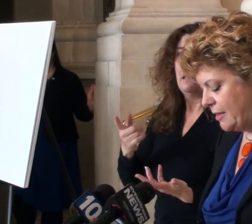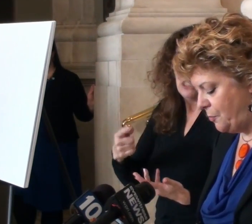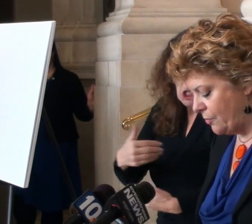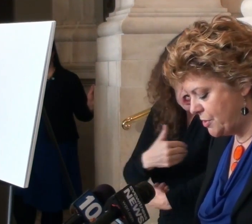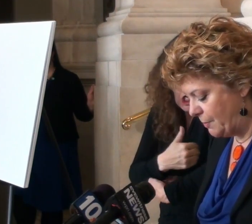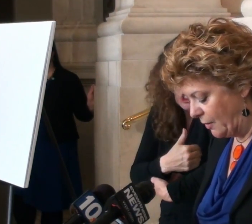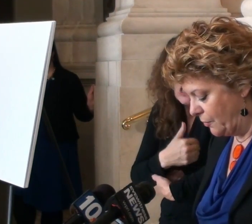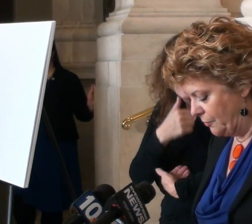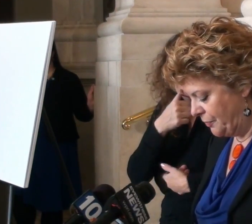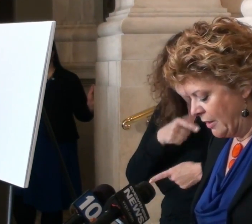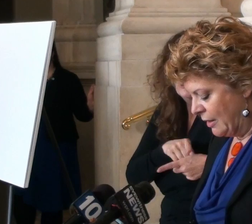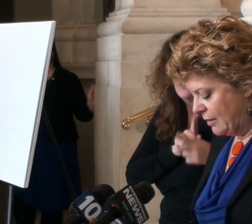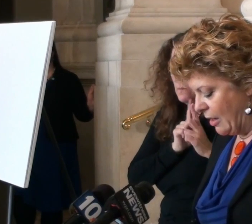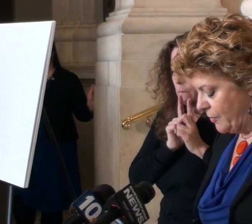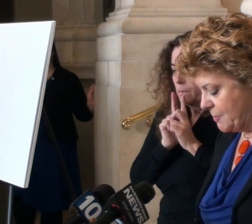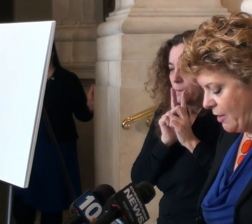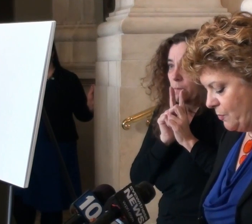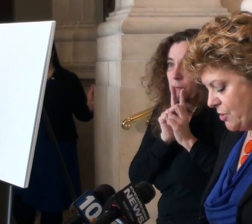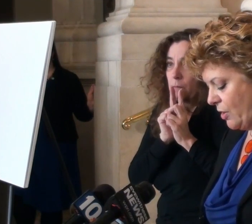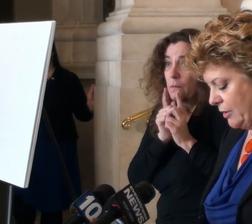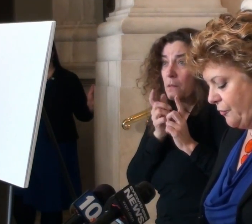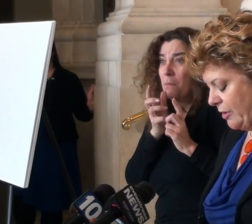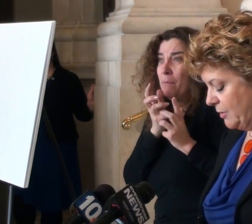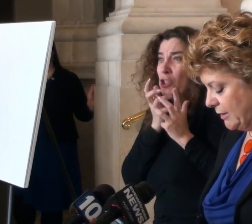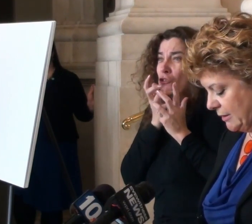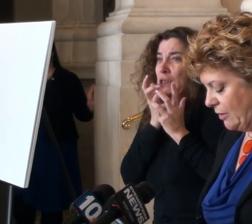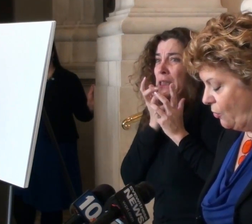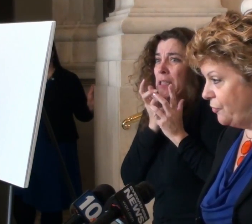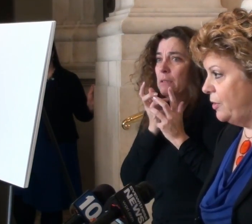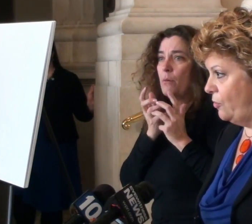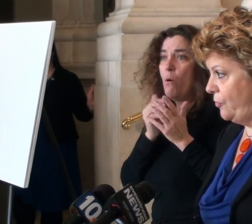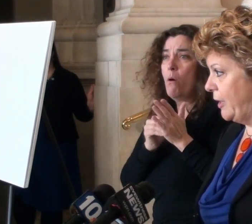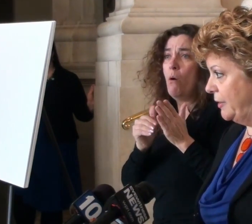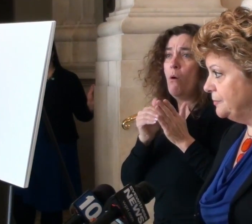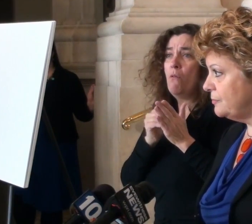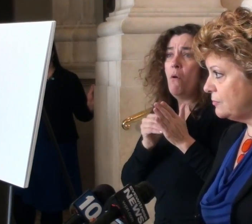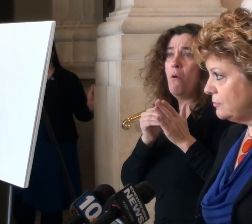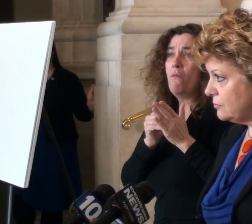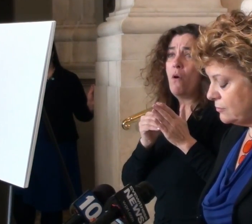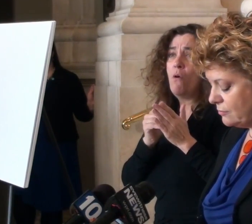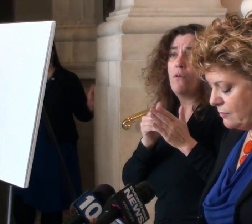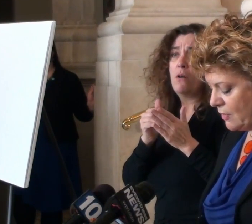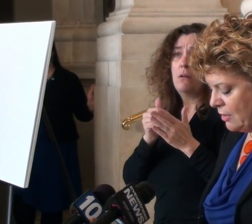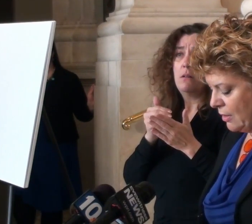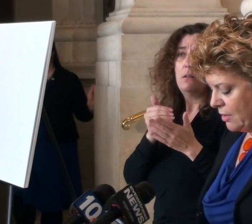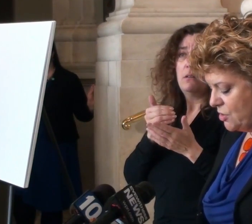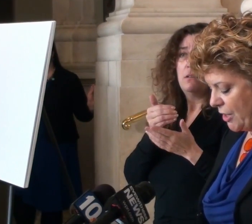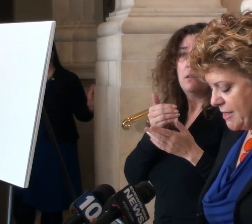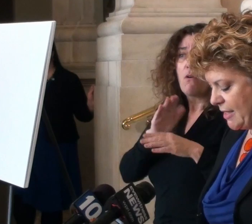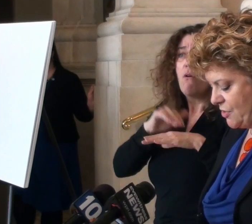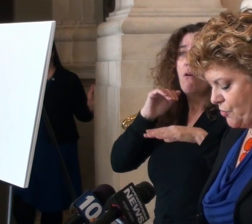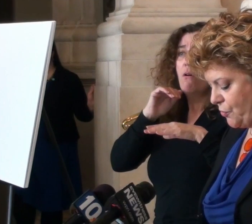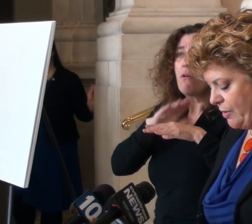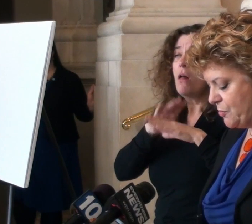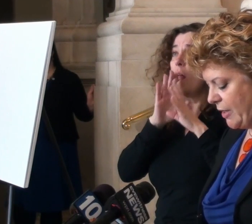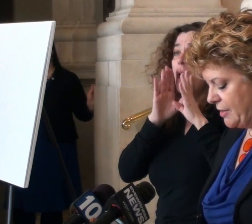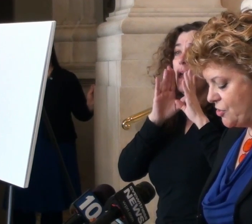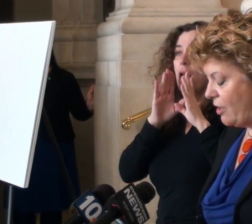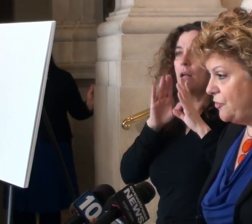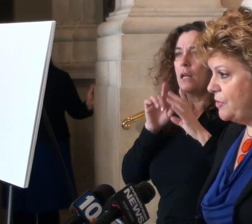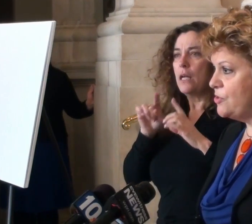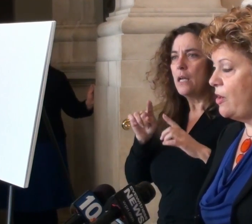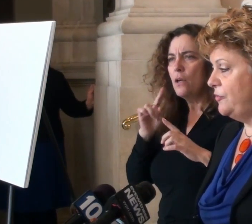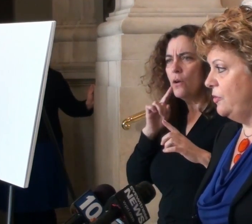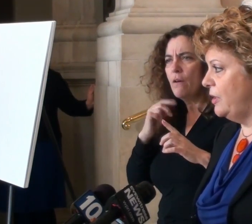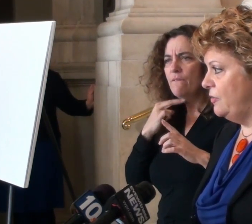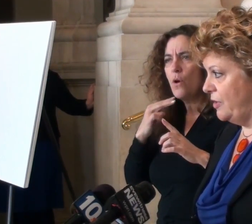crying, as they approached the bedroom. Now his mom was calling for him and Lily over and over again. Jake says those screams were getting